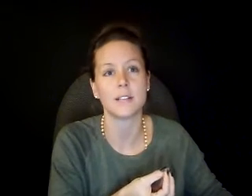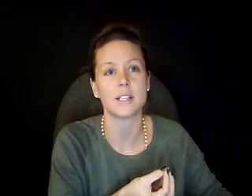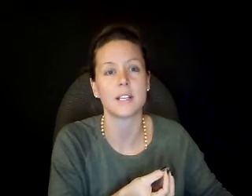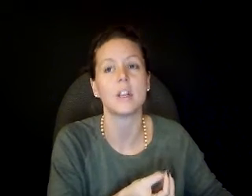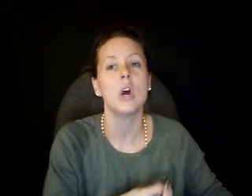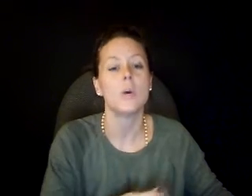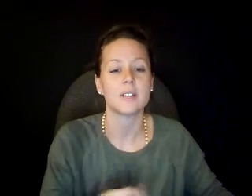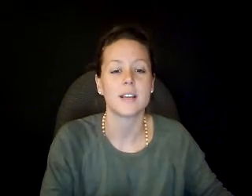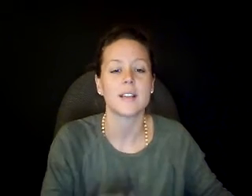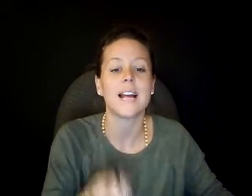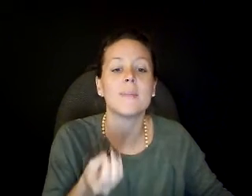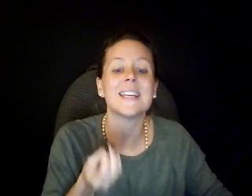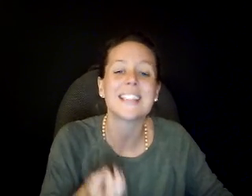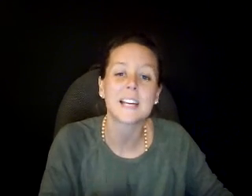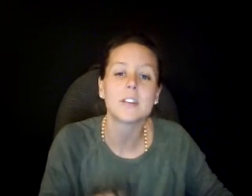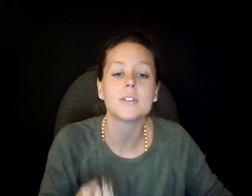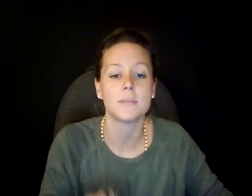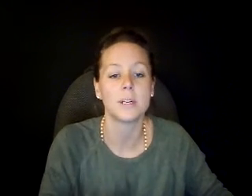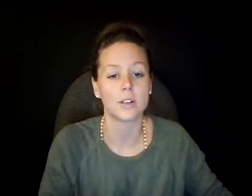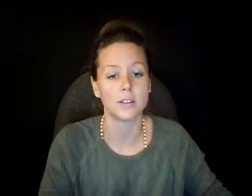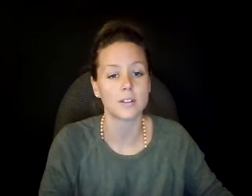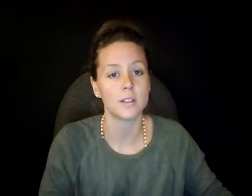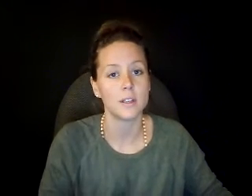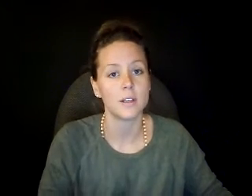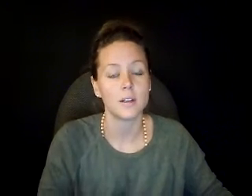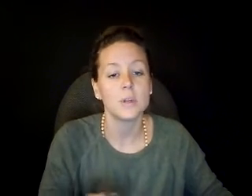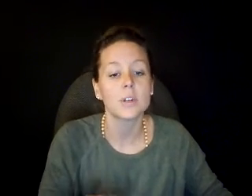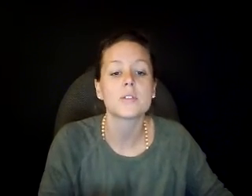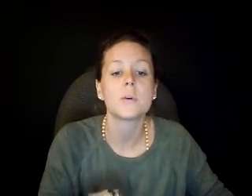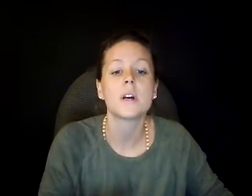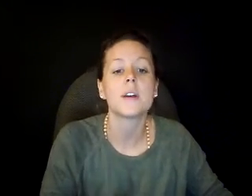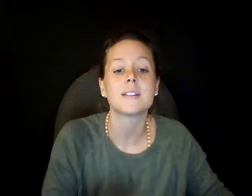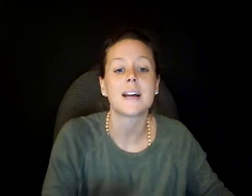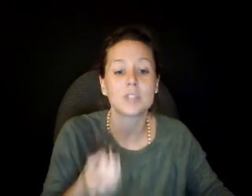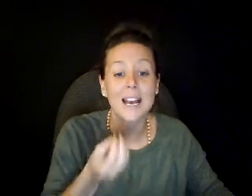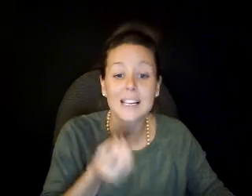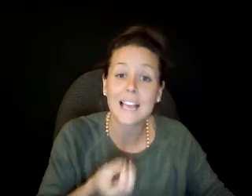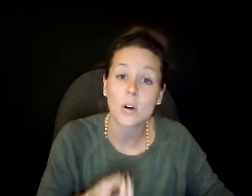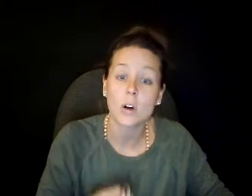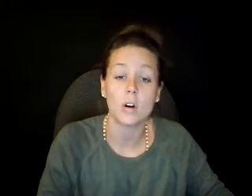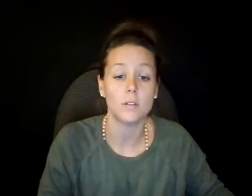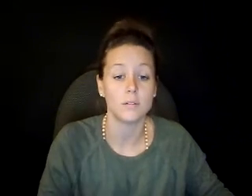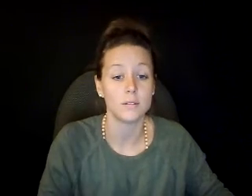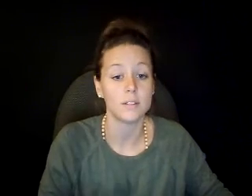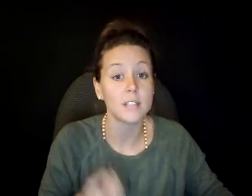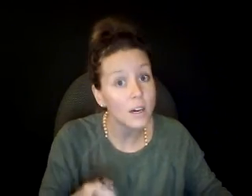77, when it's saying that I am entitled to miracles. Miracles are what God established as our own. Love